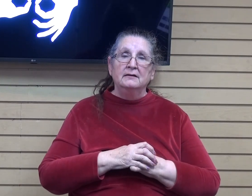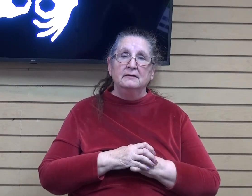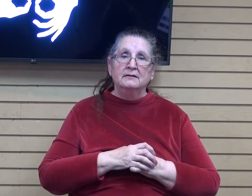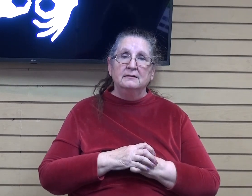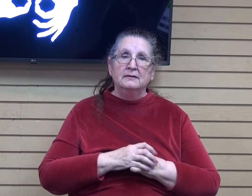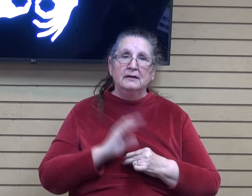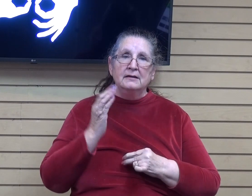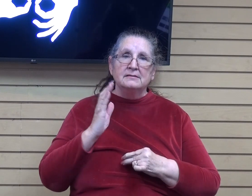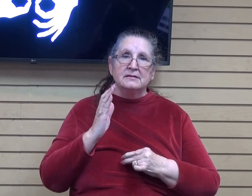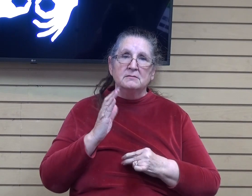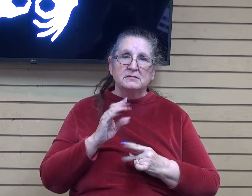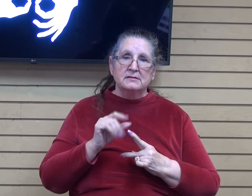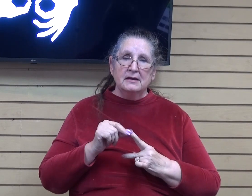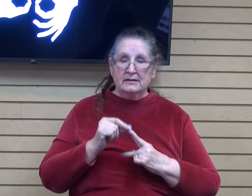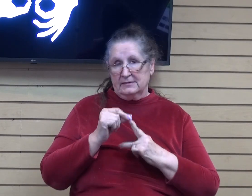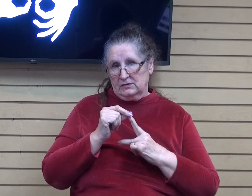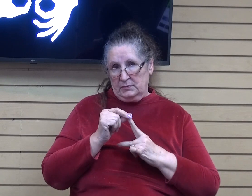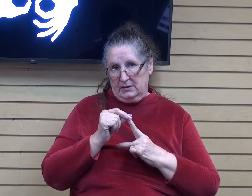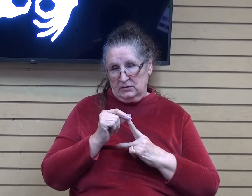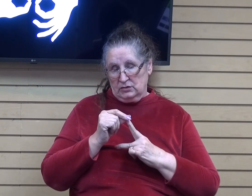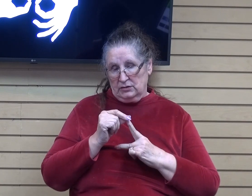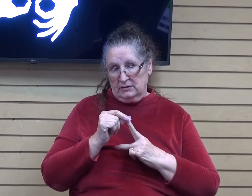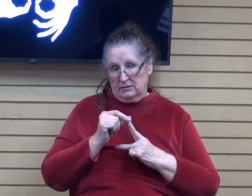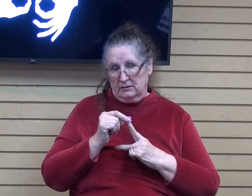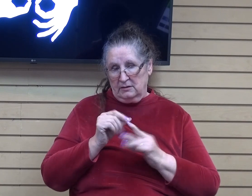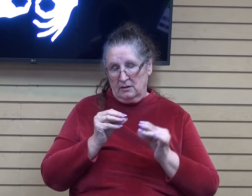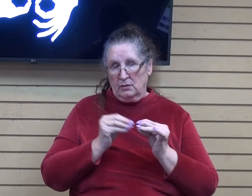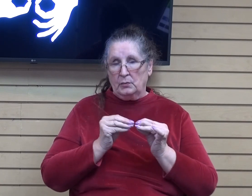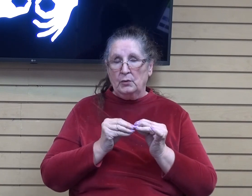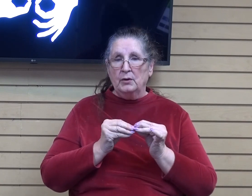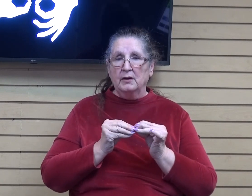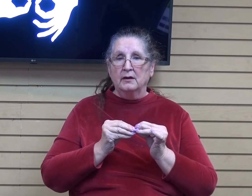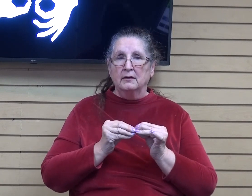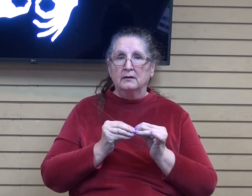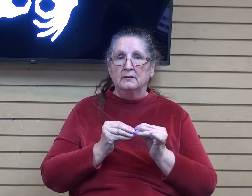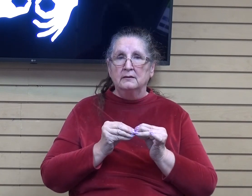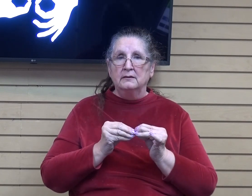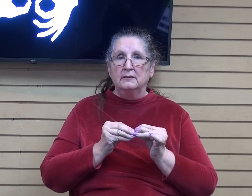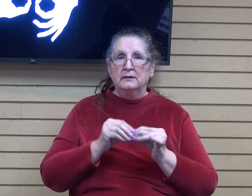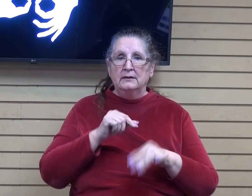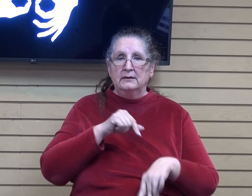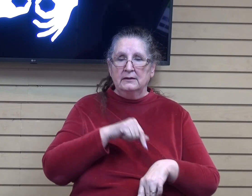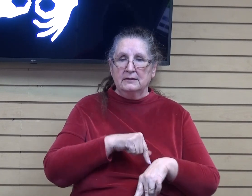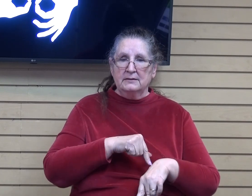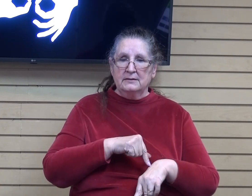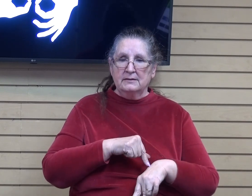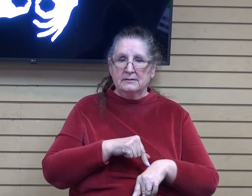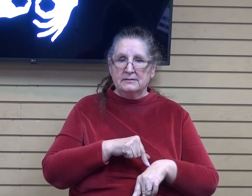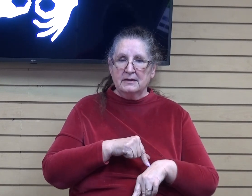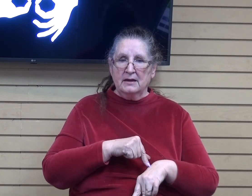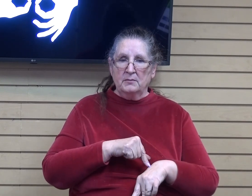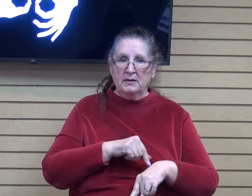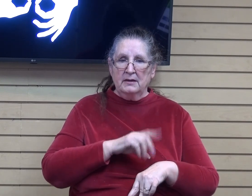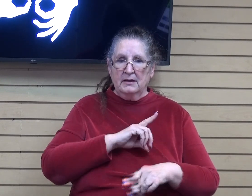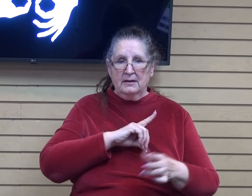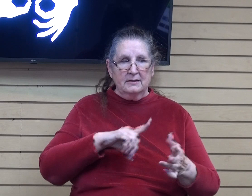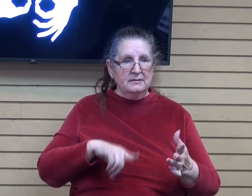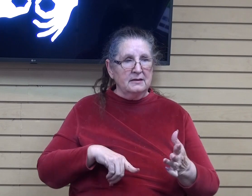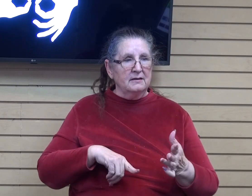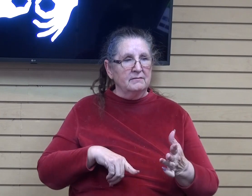like it's especially um more so in this time and day that we are in where everyone